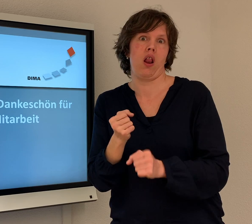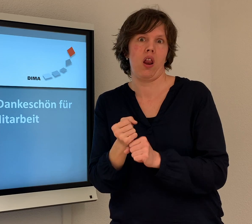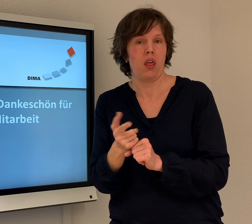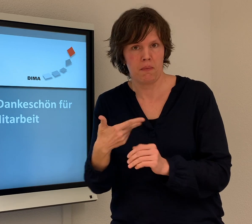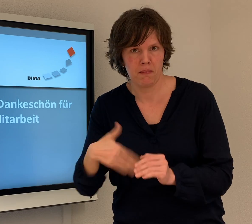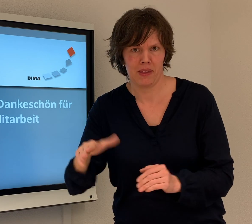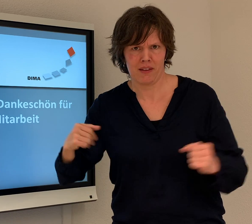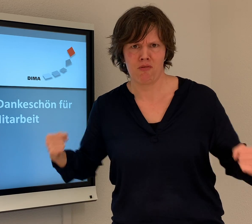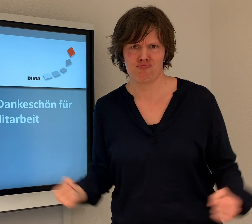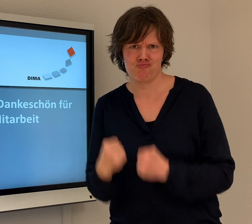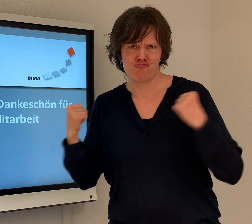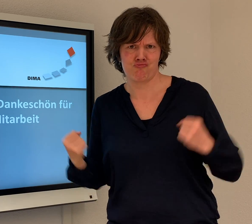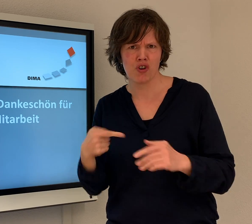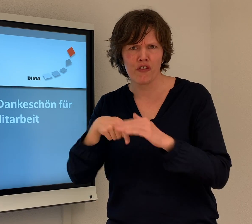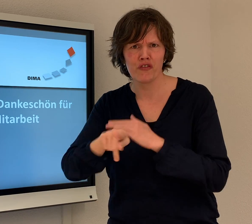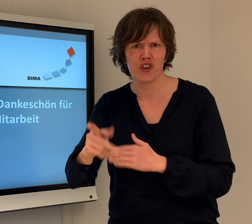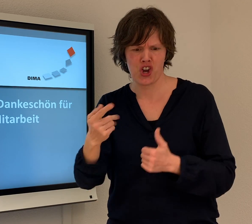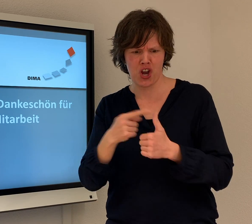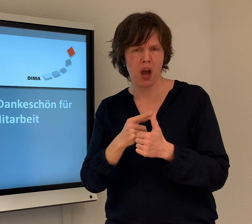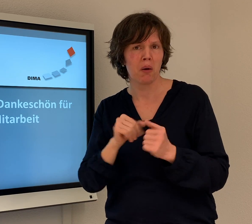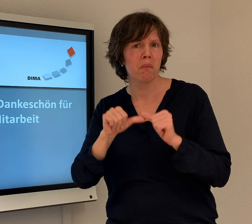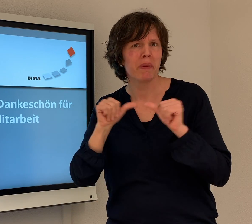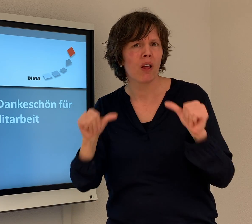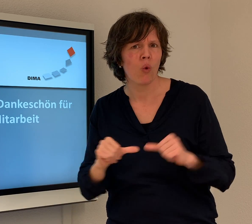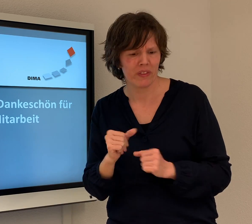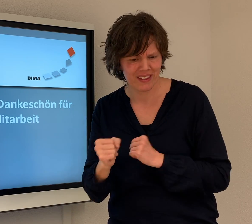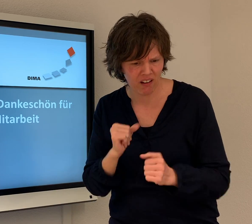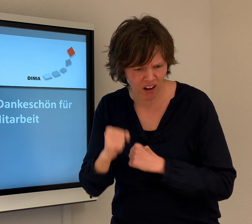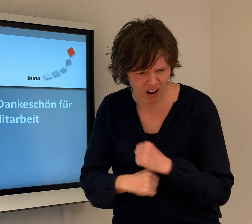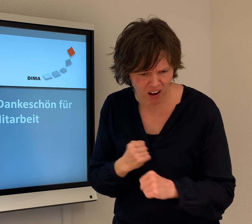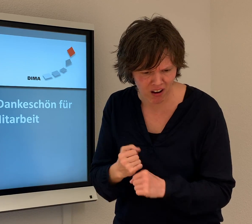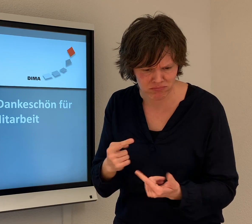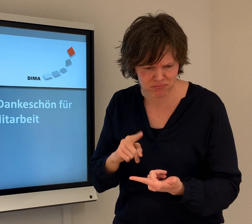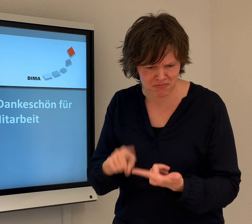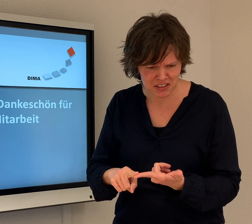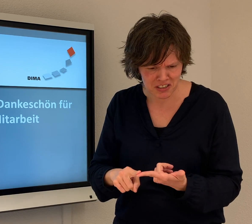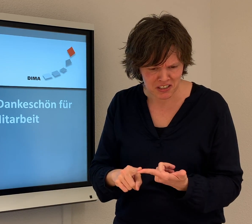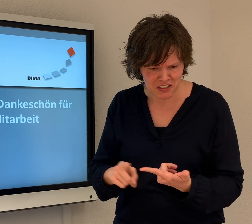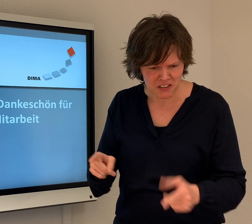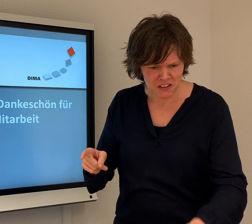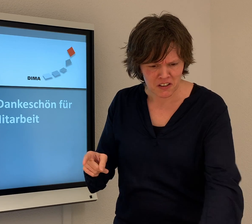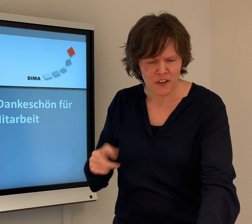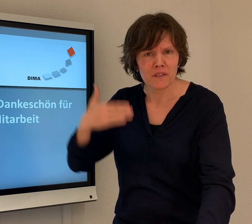what to do.